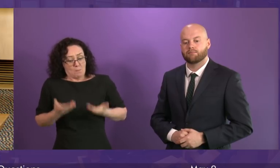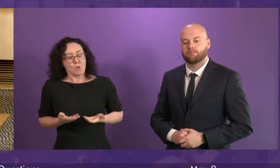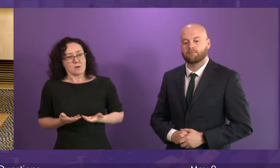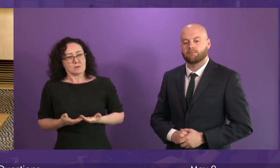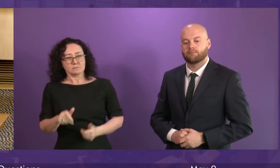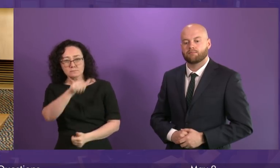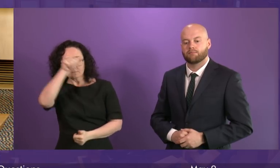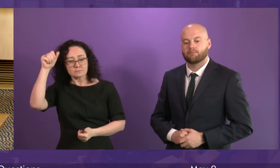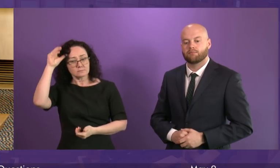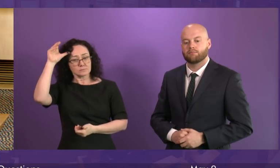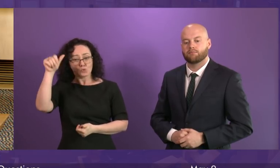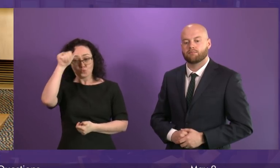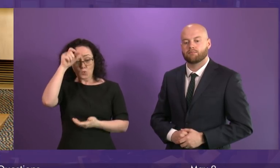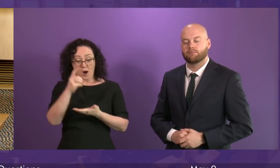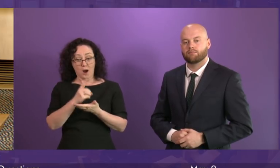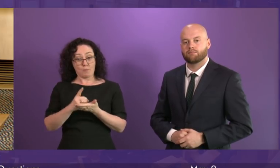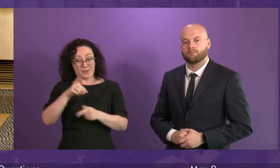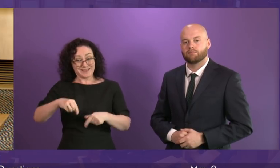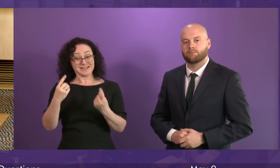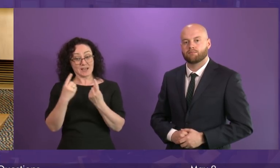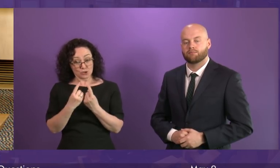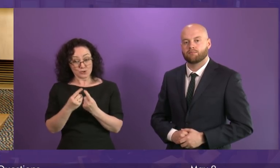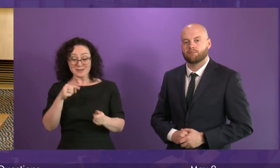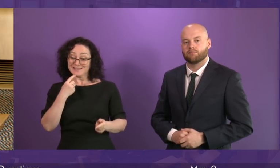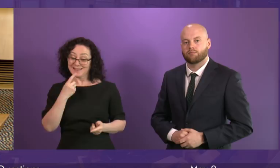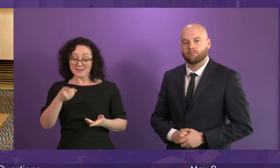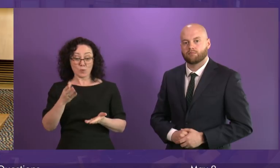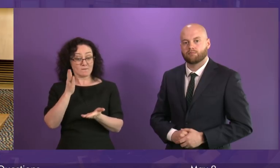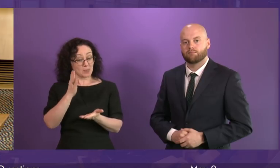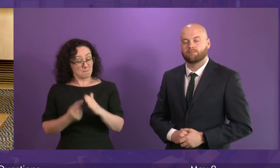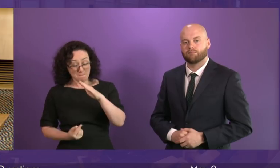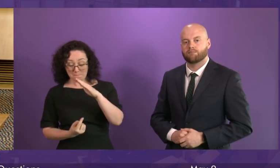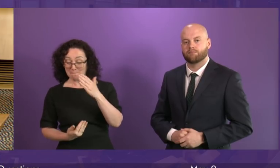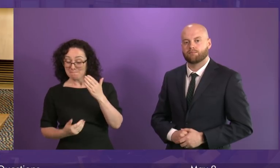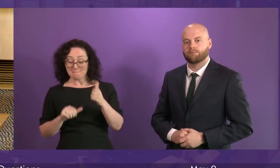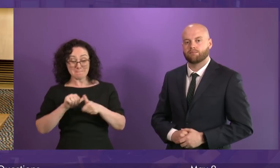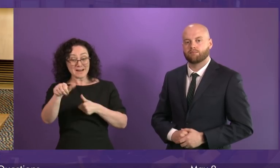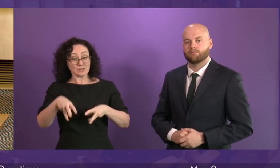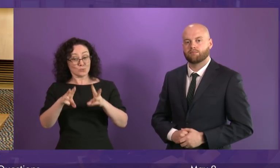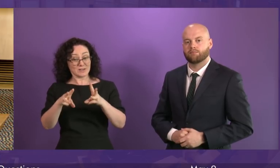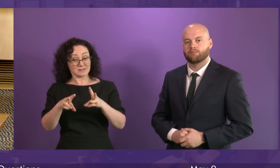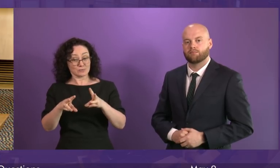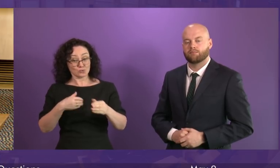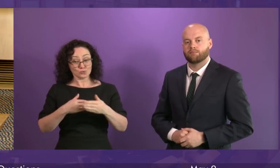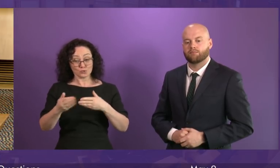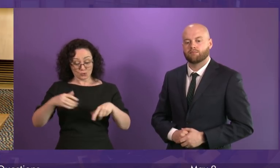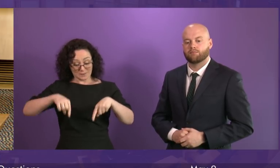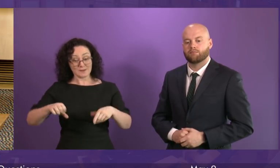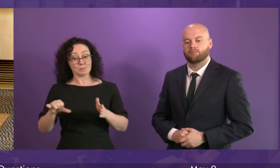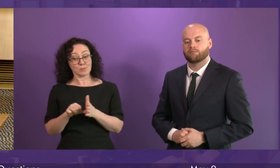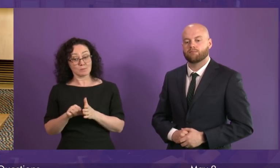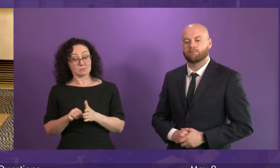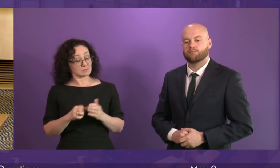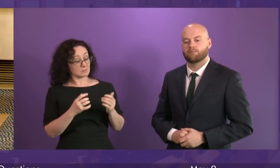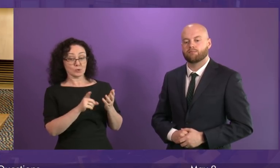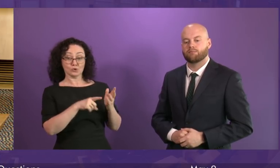most important things we could do in Glasgow right now, then it is unconscionable that we have a UK Government, despite admitting that they know